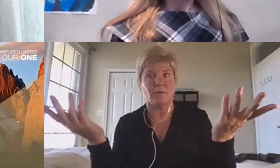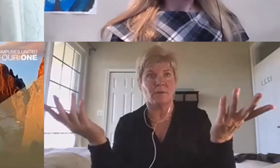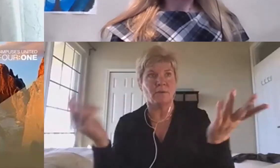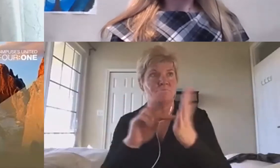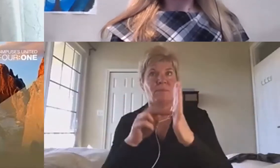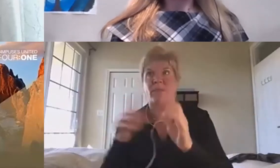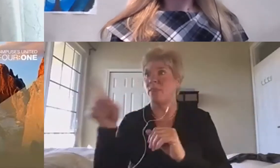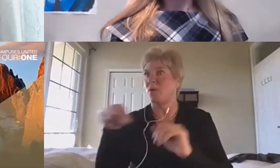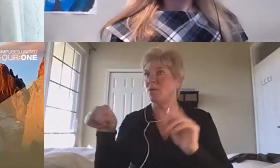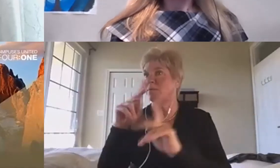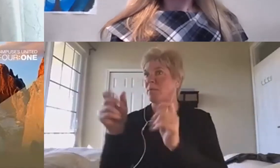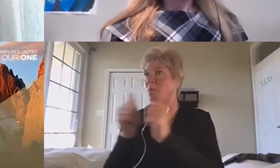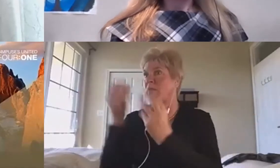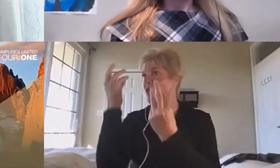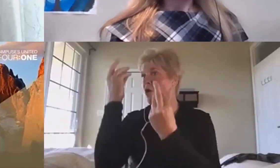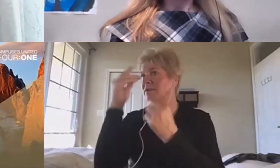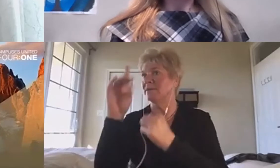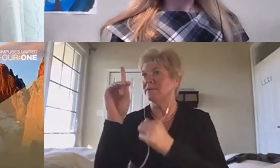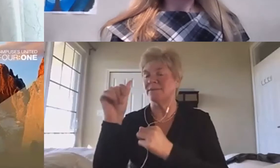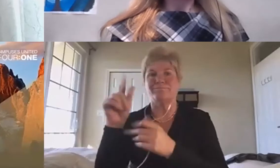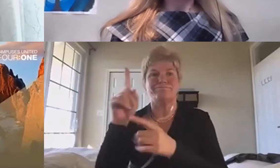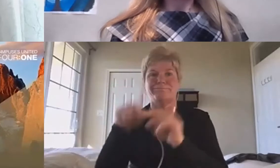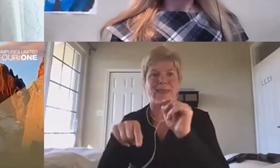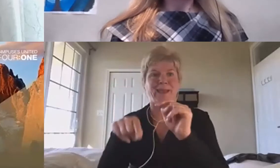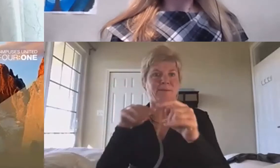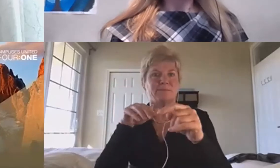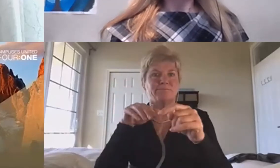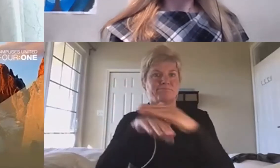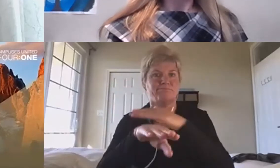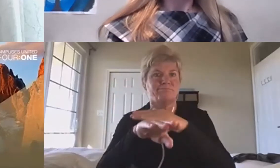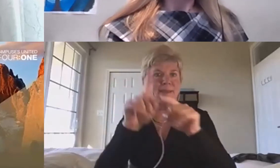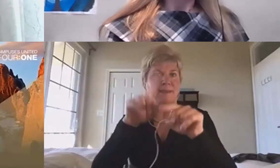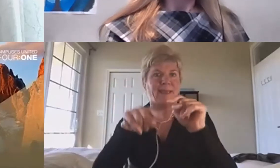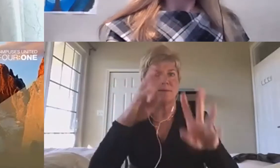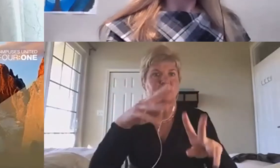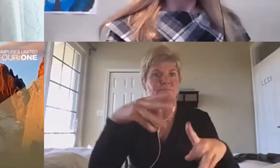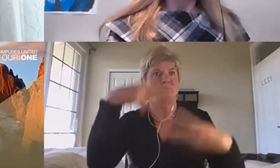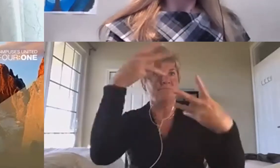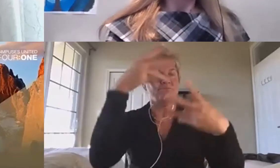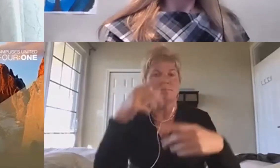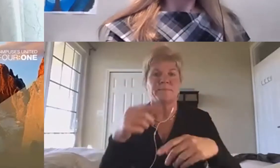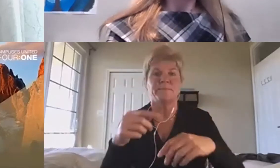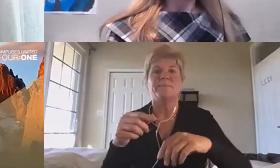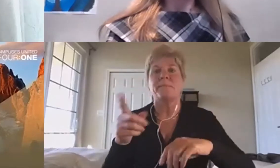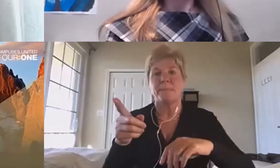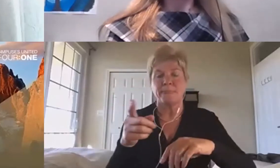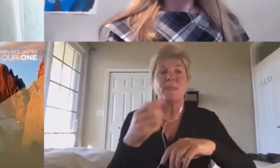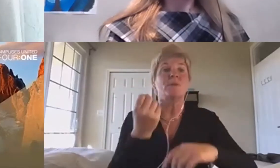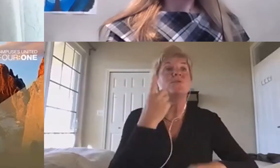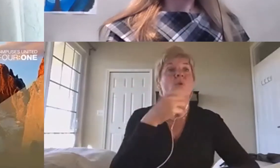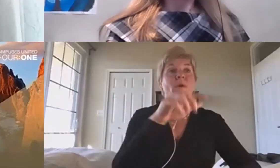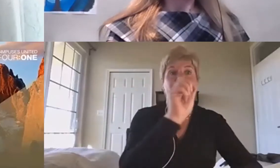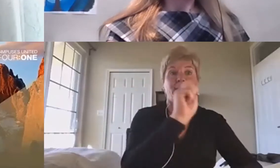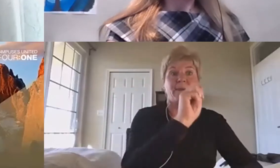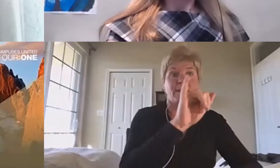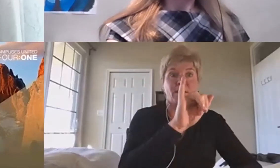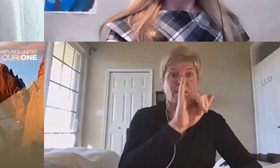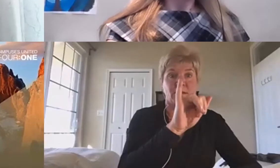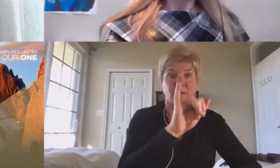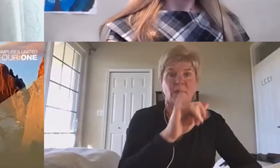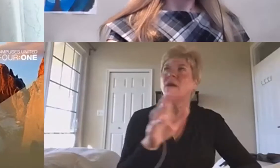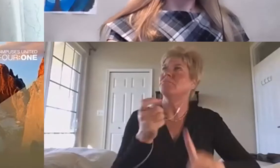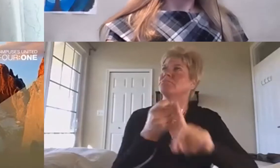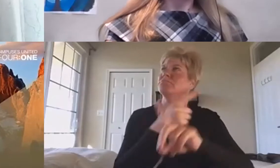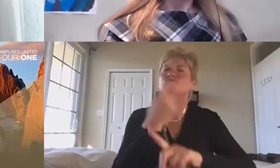entire group of what are strong employees. And so looking at, yes, there's AI. I think it's, I had recently read